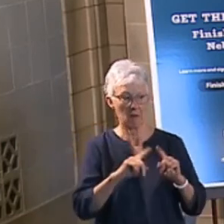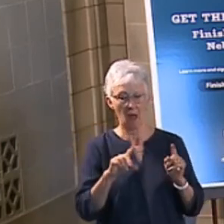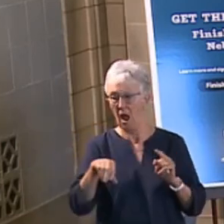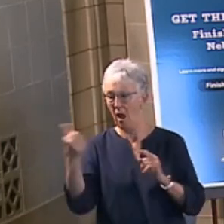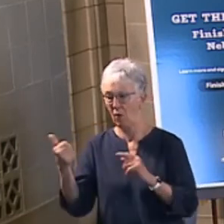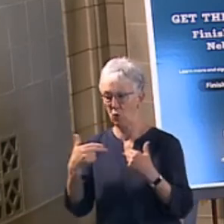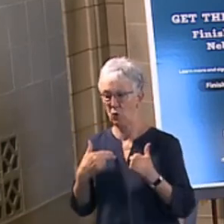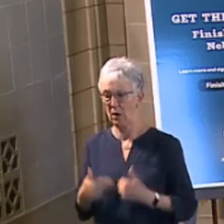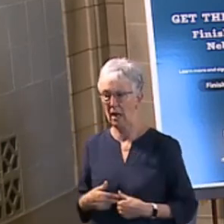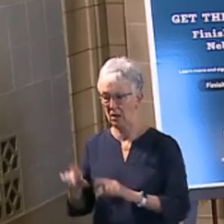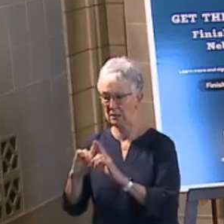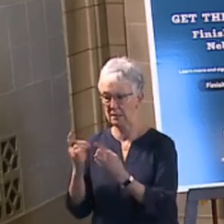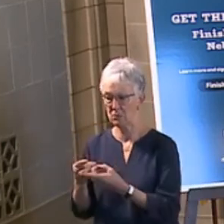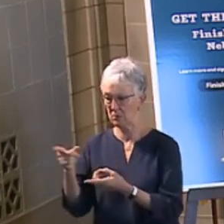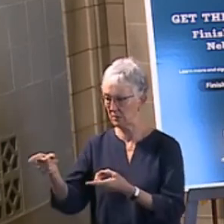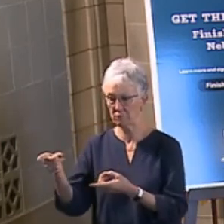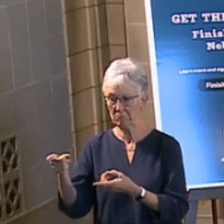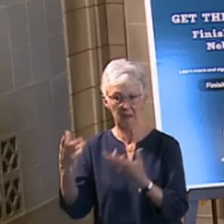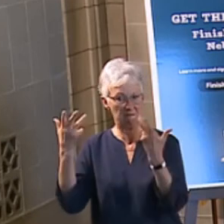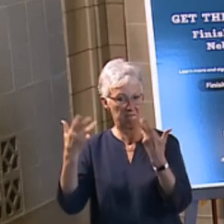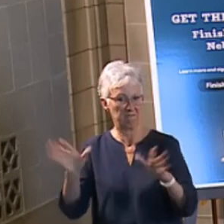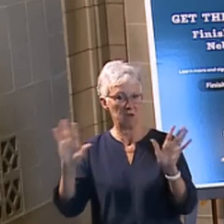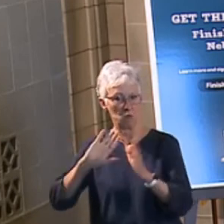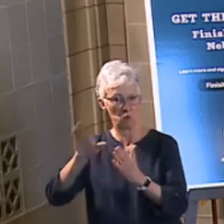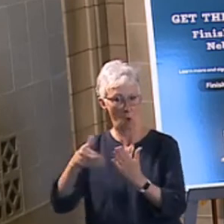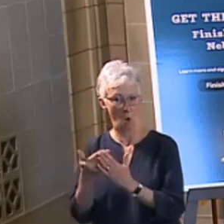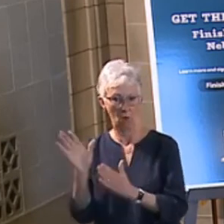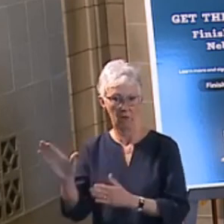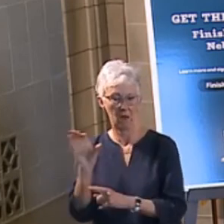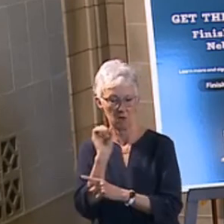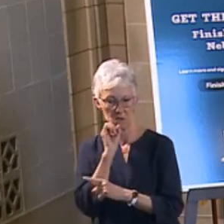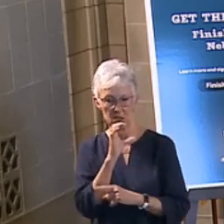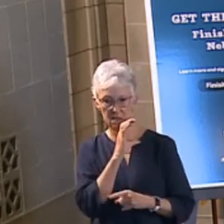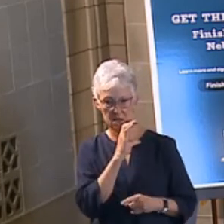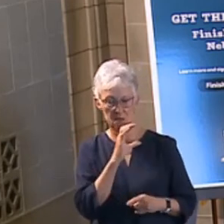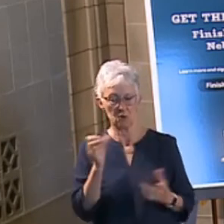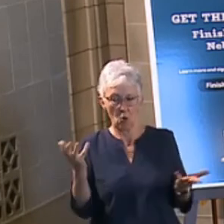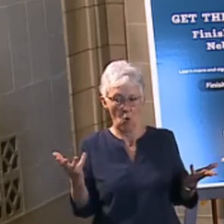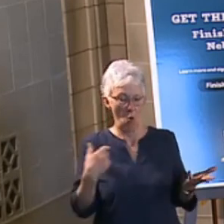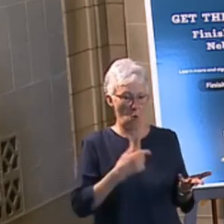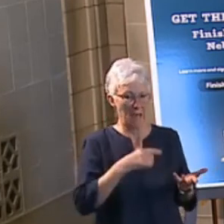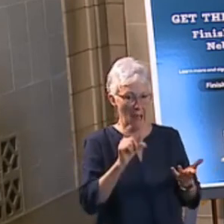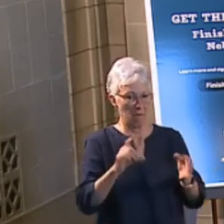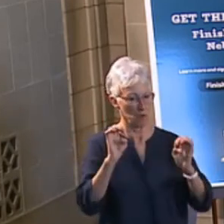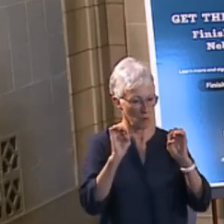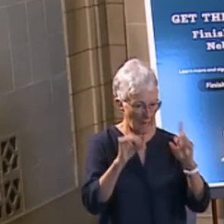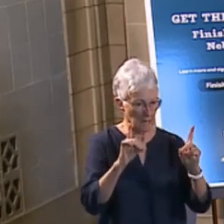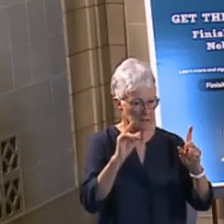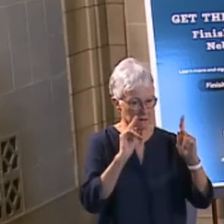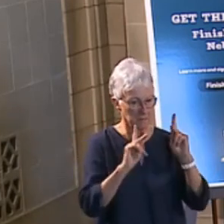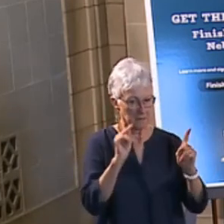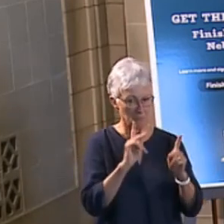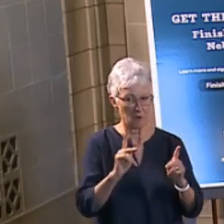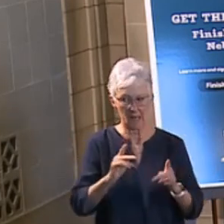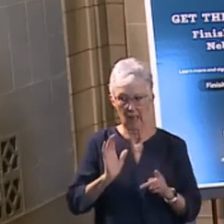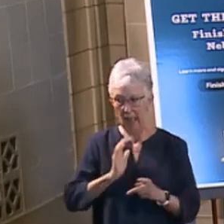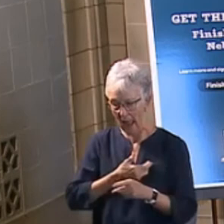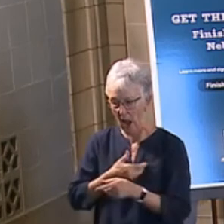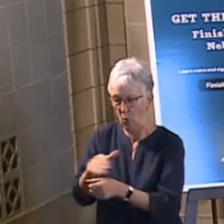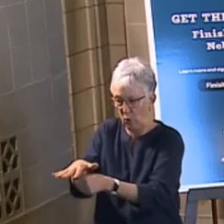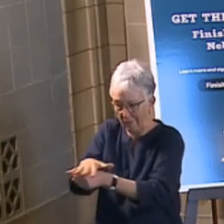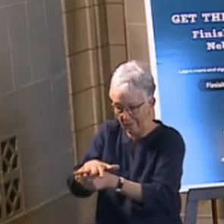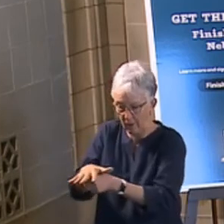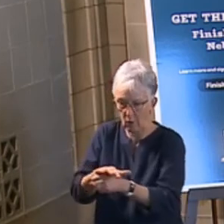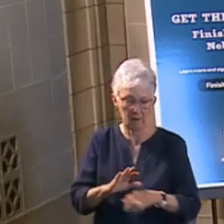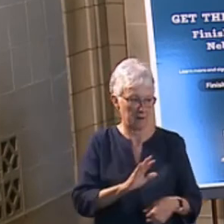along a little bit more faster, a little bit more quickly. So we just continue to educate people with regard to that. There's lots of information out